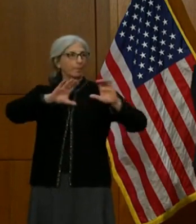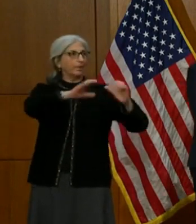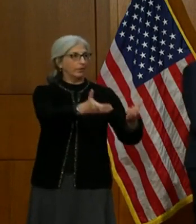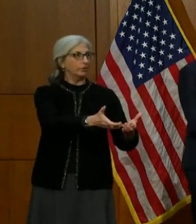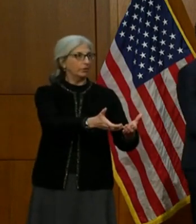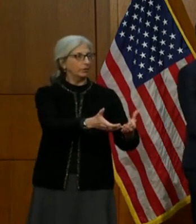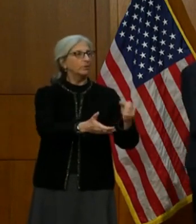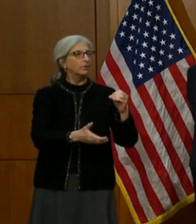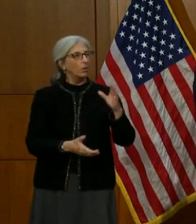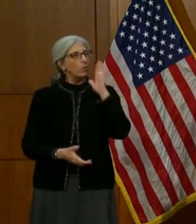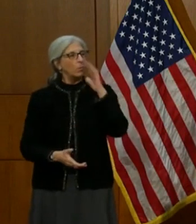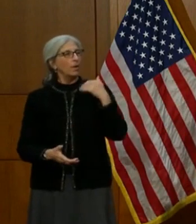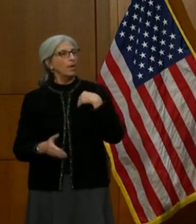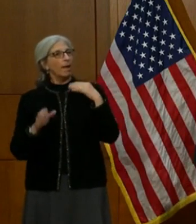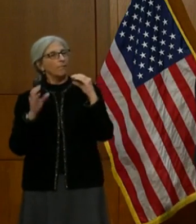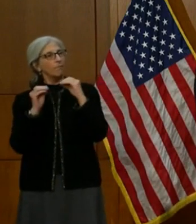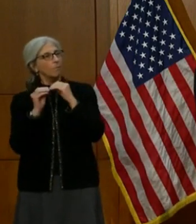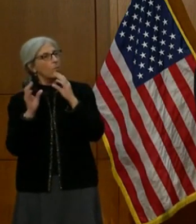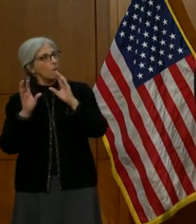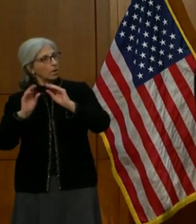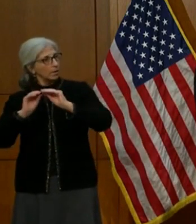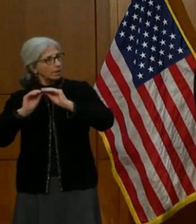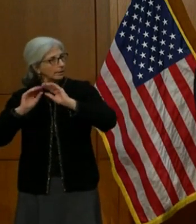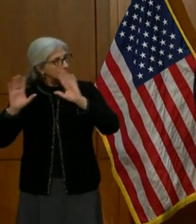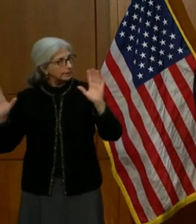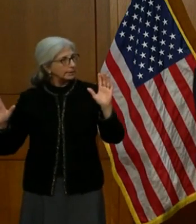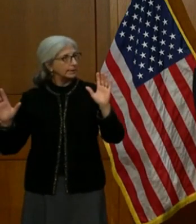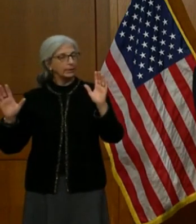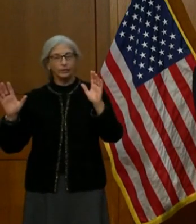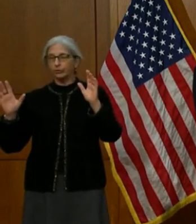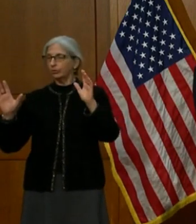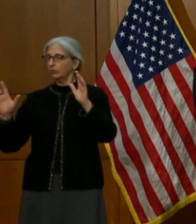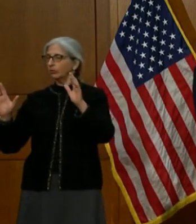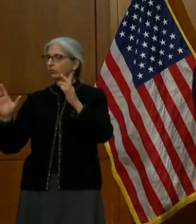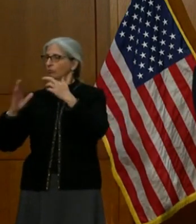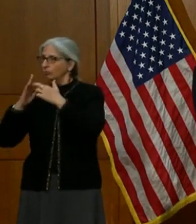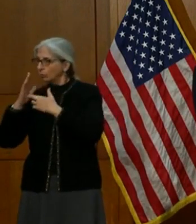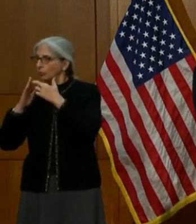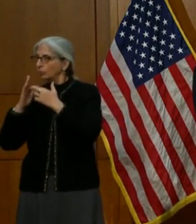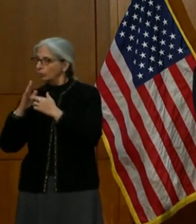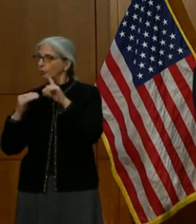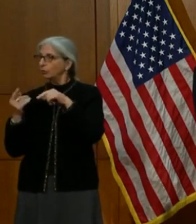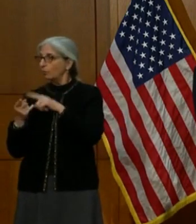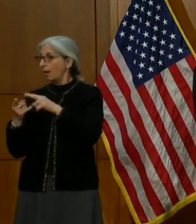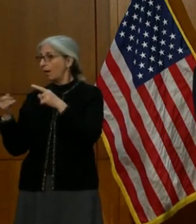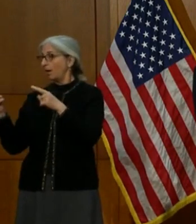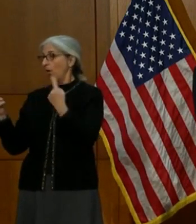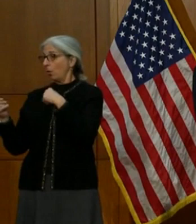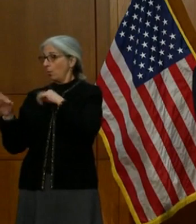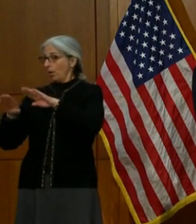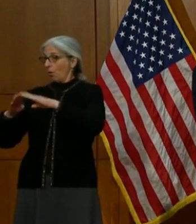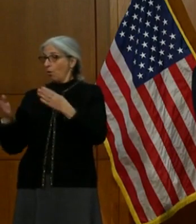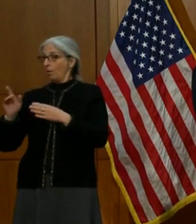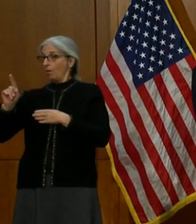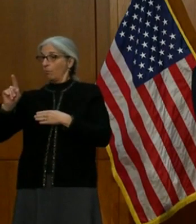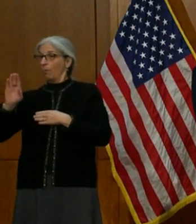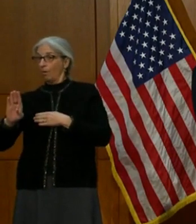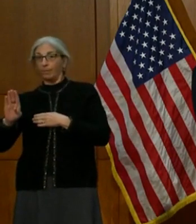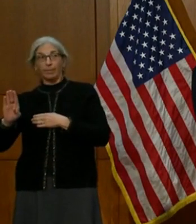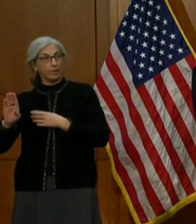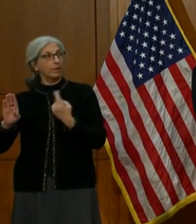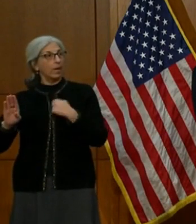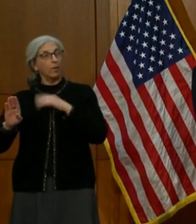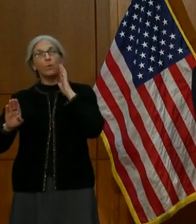guidance as we get closer to getting into 1B, and that will be in the days ahead as to when that guidance is going to go